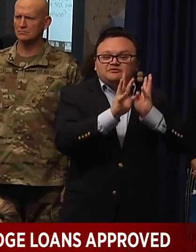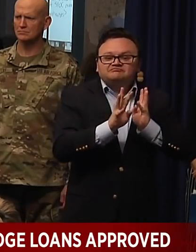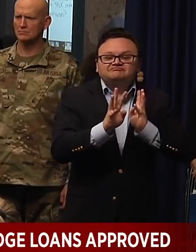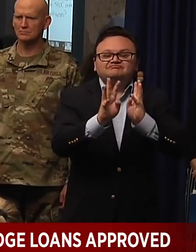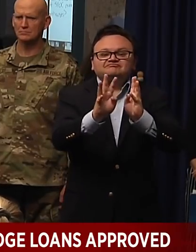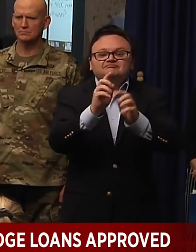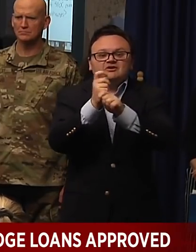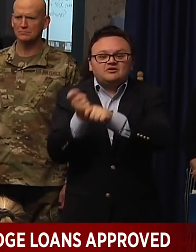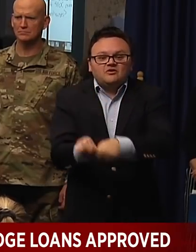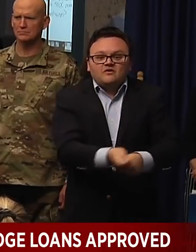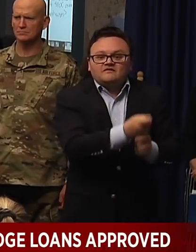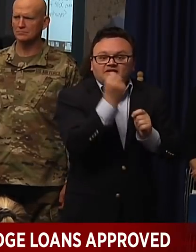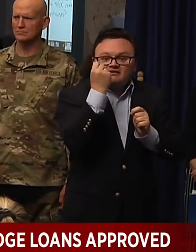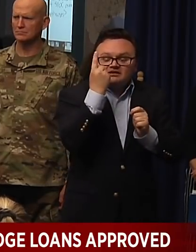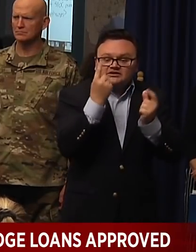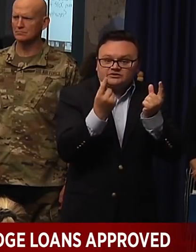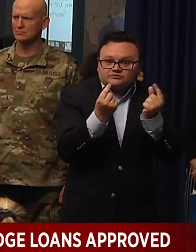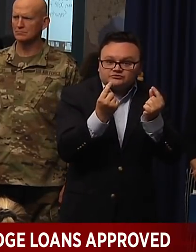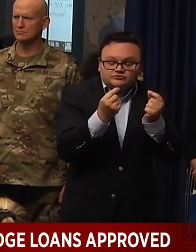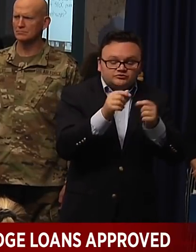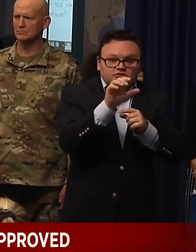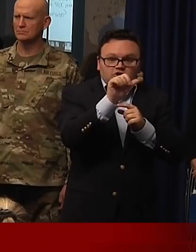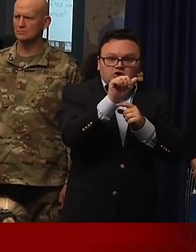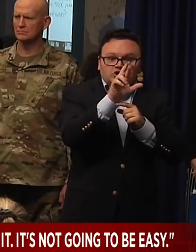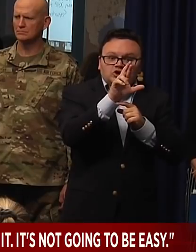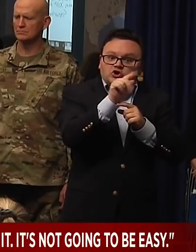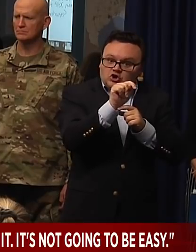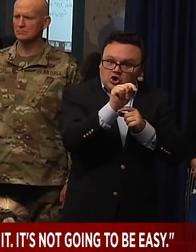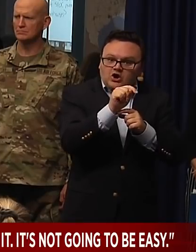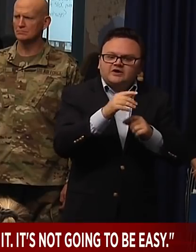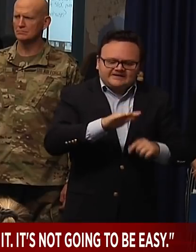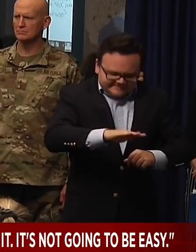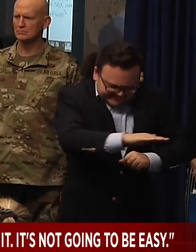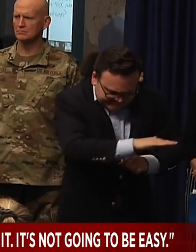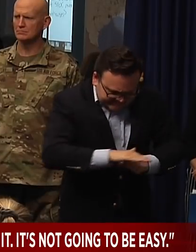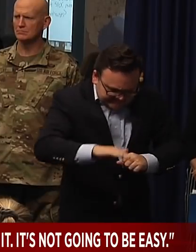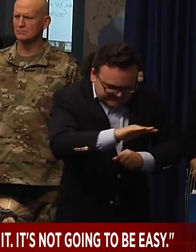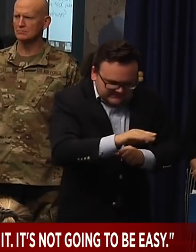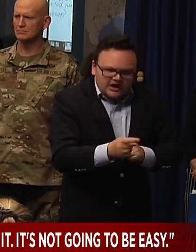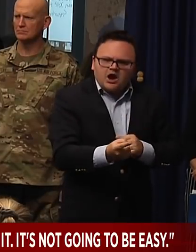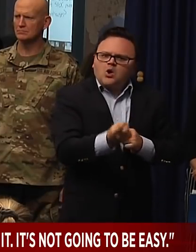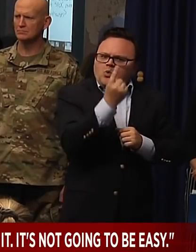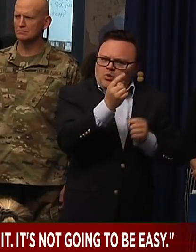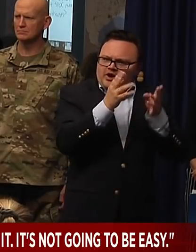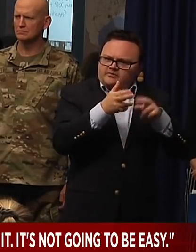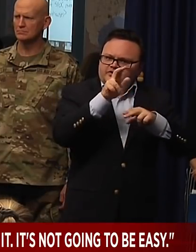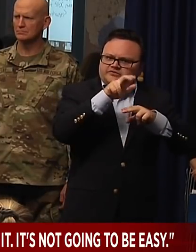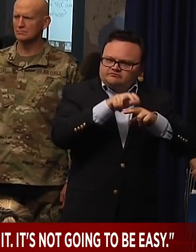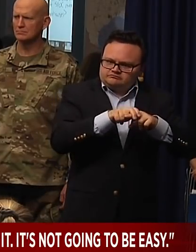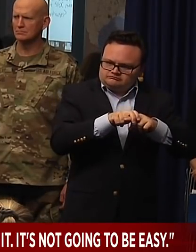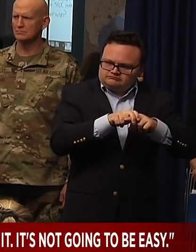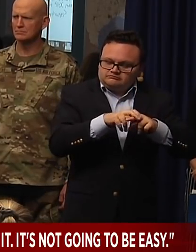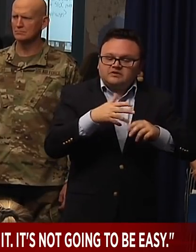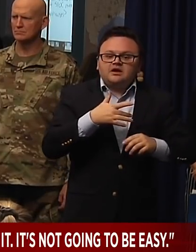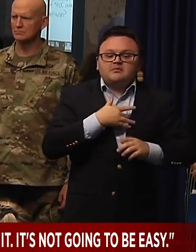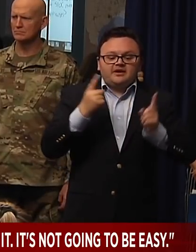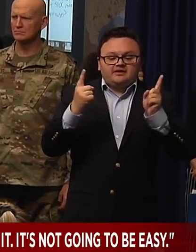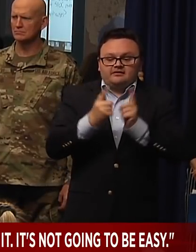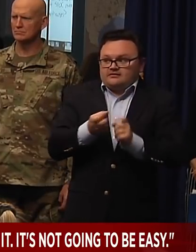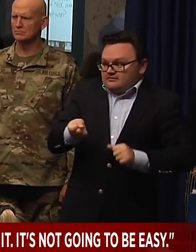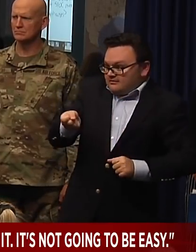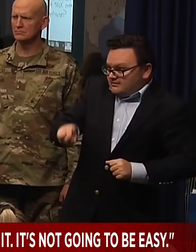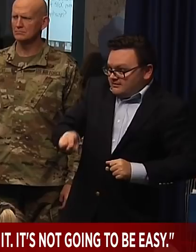they're doing is they wipe down the cart, only one person sits in the cart, they don't shake hands with who they're playing with, they don't touch the